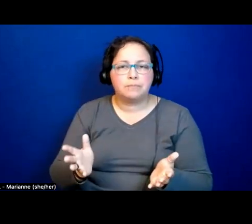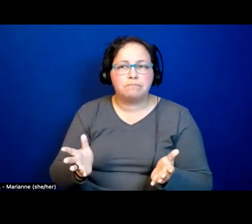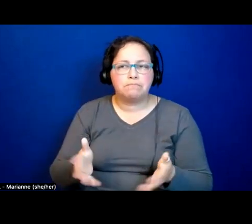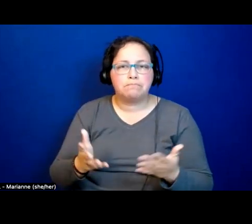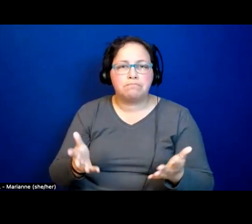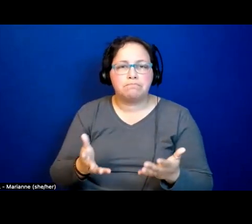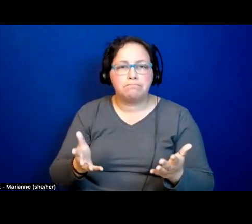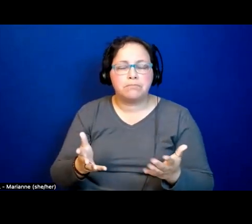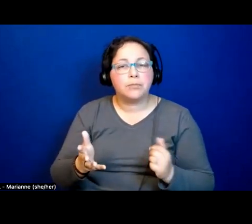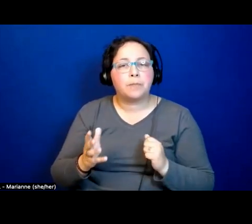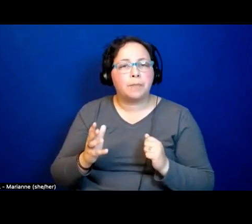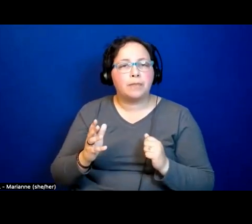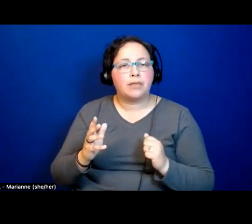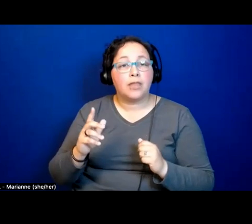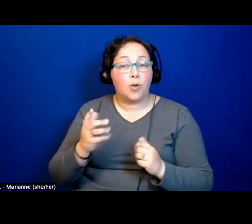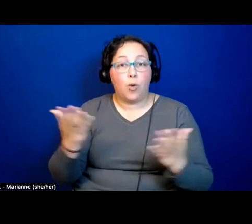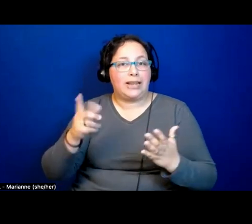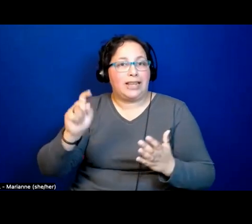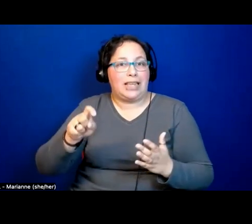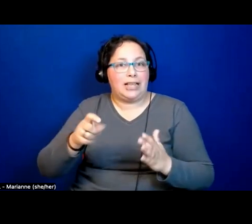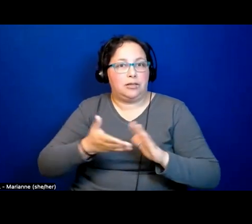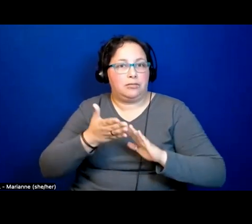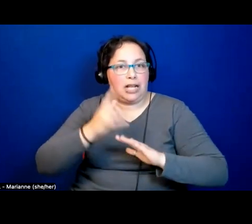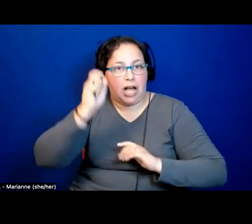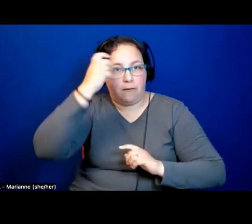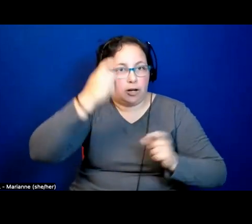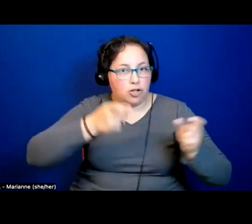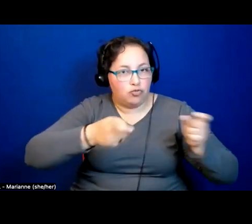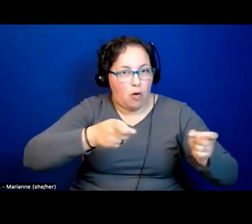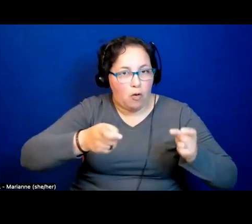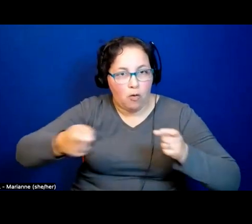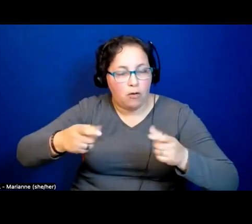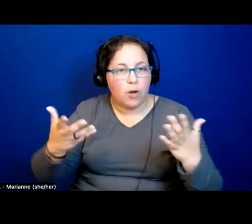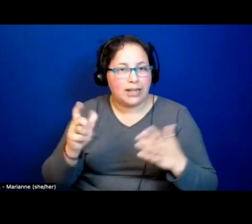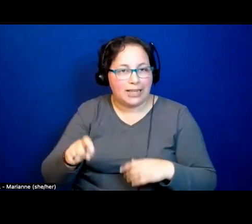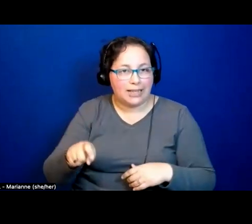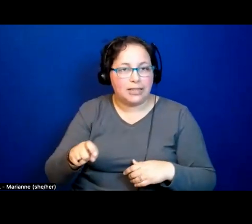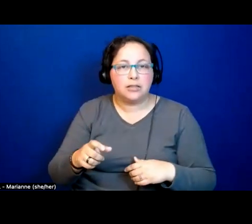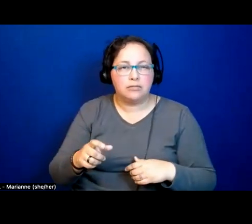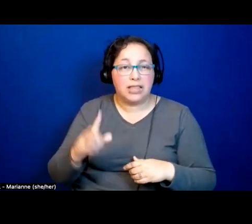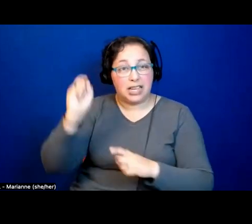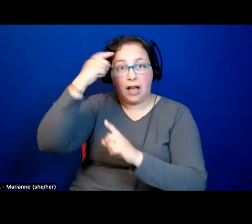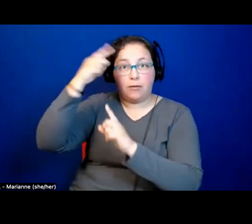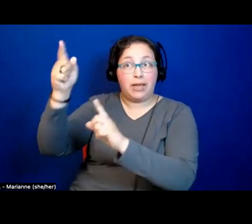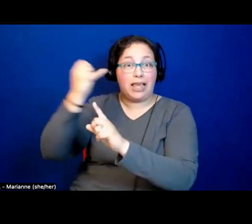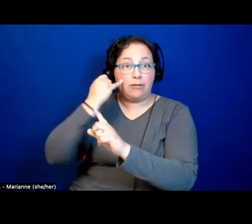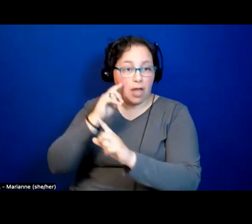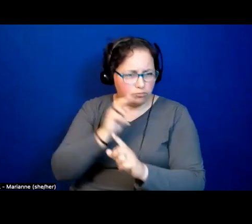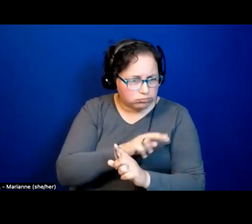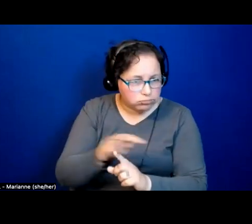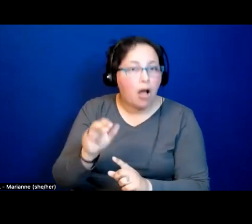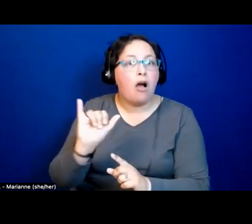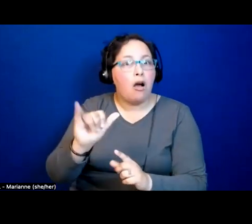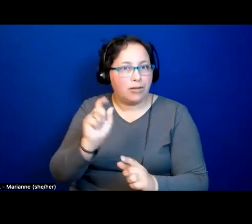that which is to be governed, and what actually takes place. And this has particularly been, been amplified